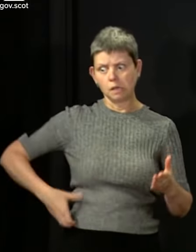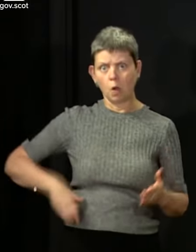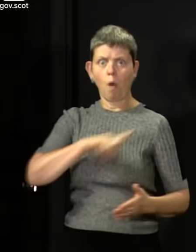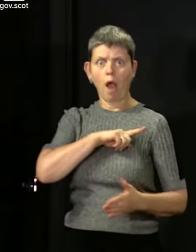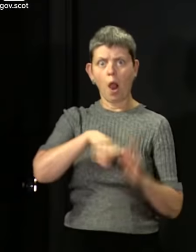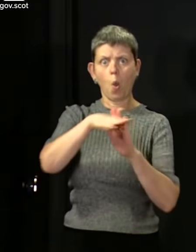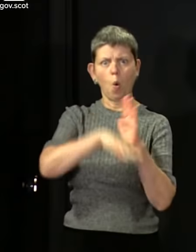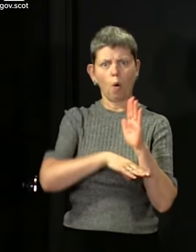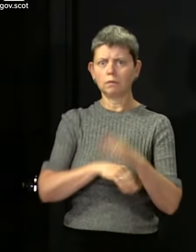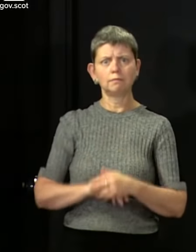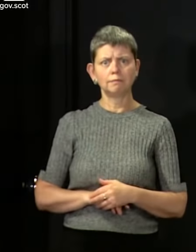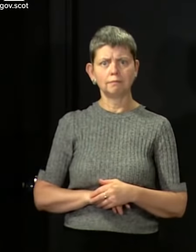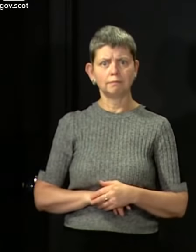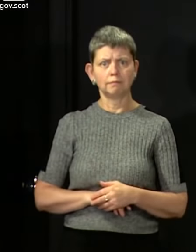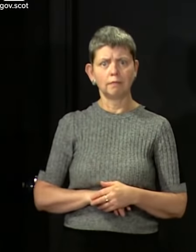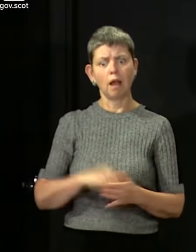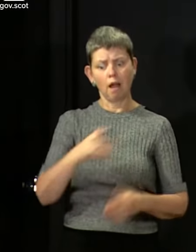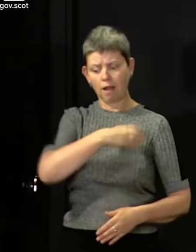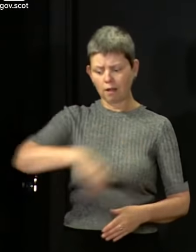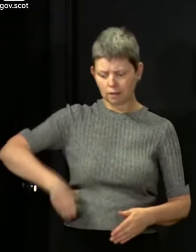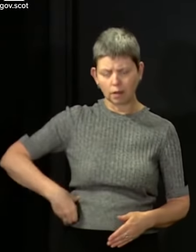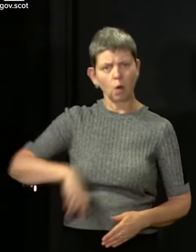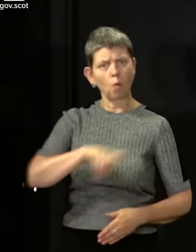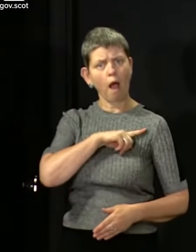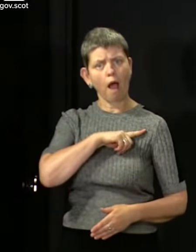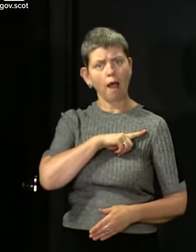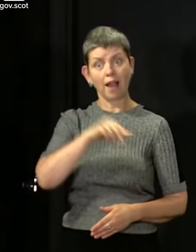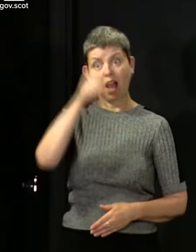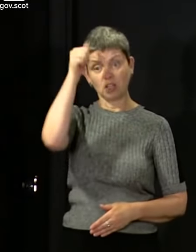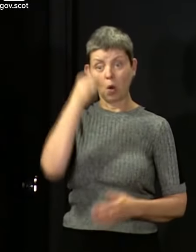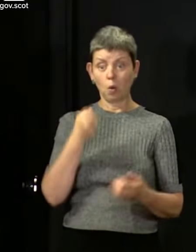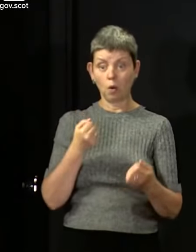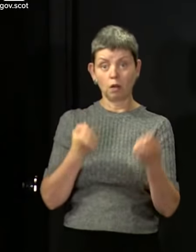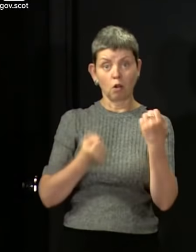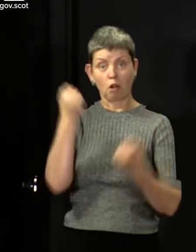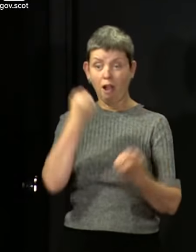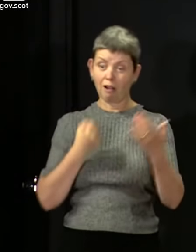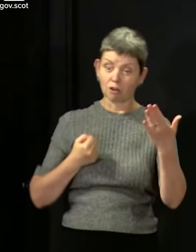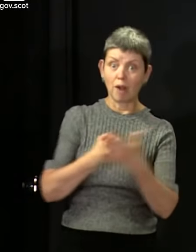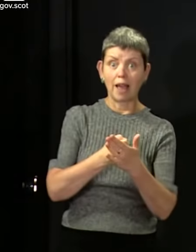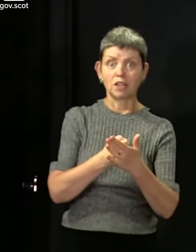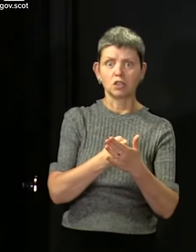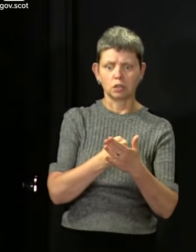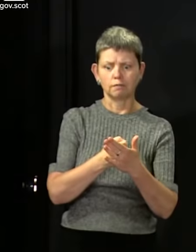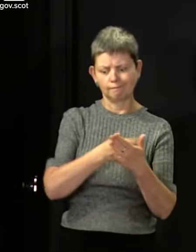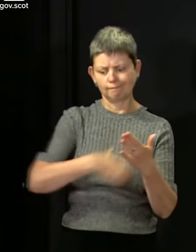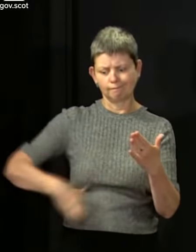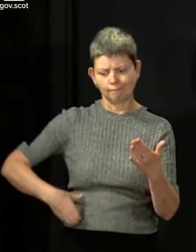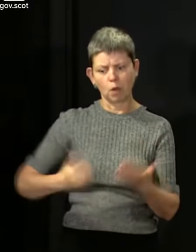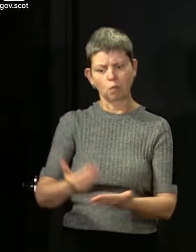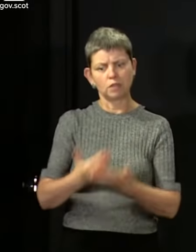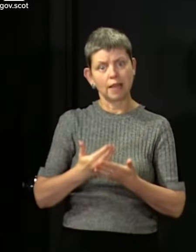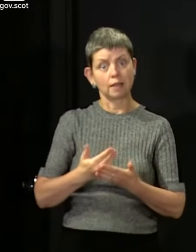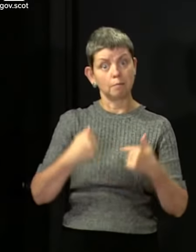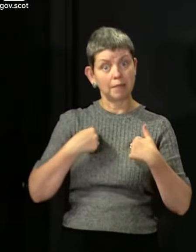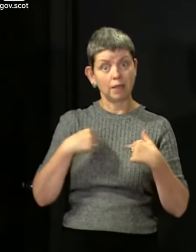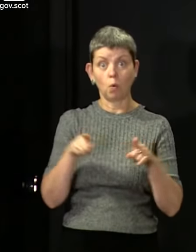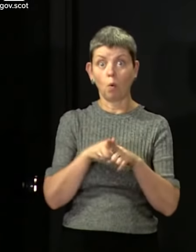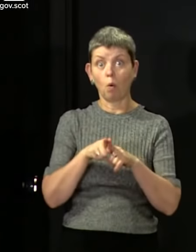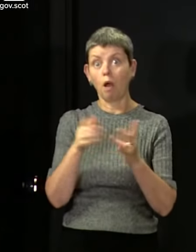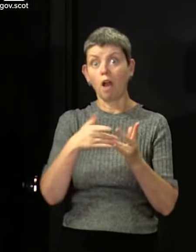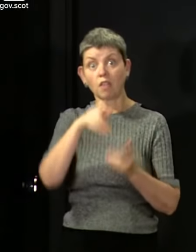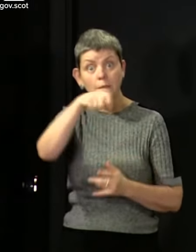seatbelt on because I know that if the car crashes, having the seatbelt on will protect me and may protect other people as well if I'm not